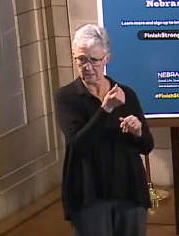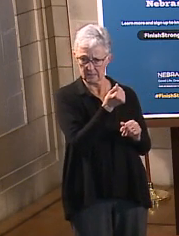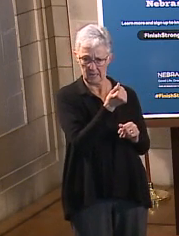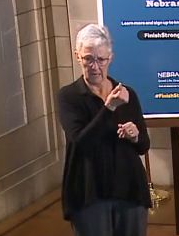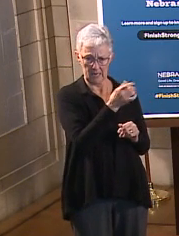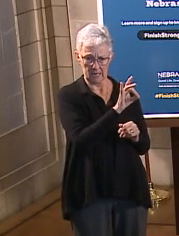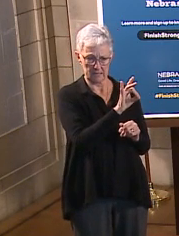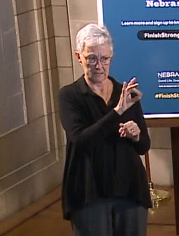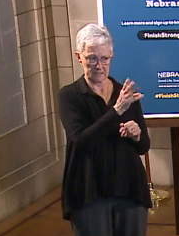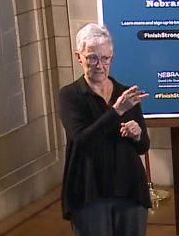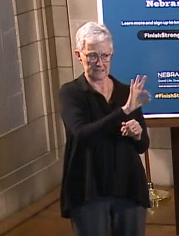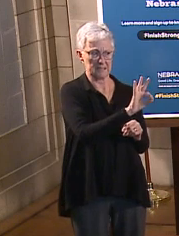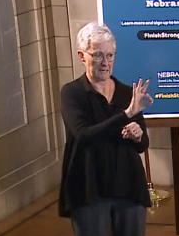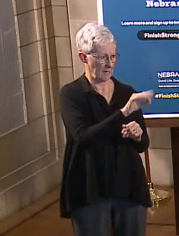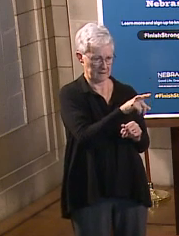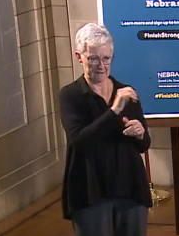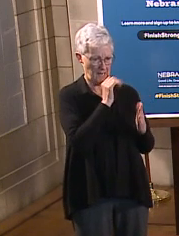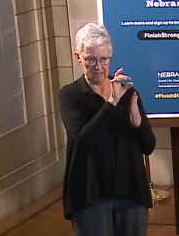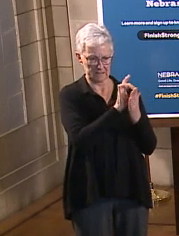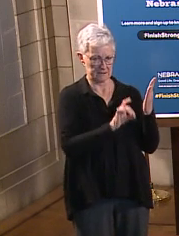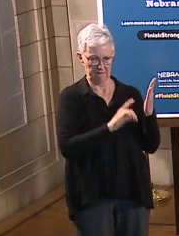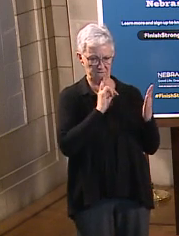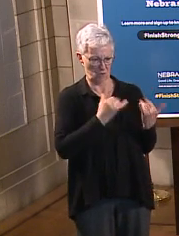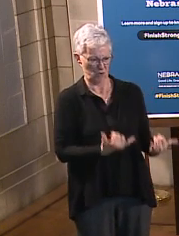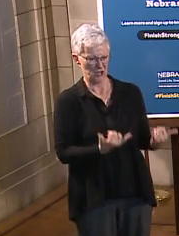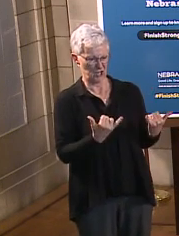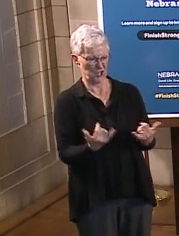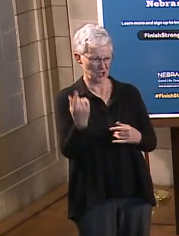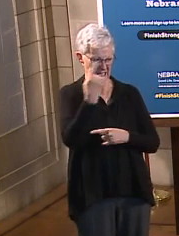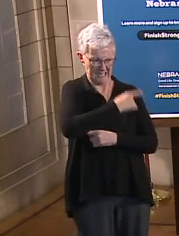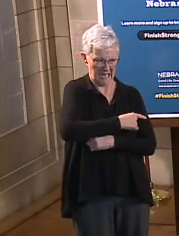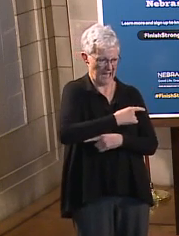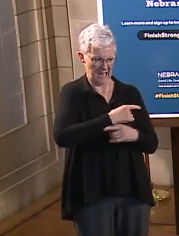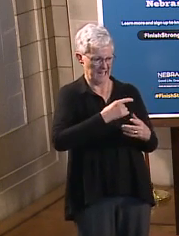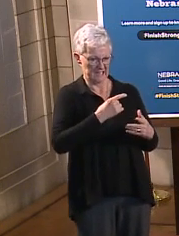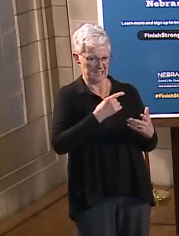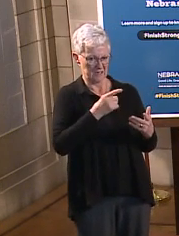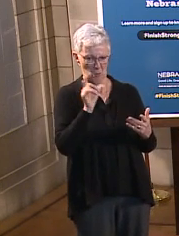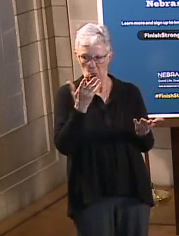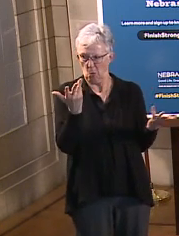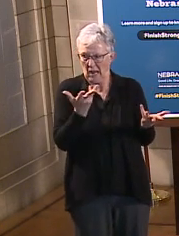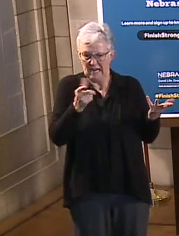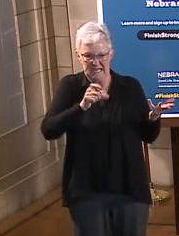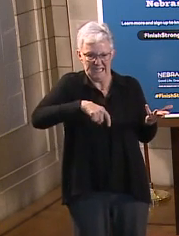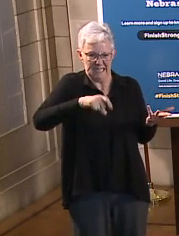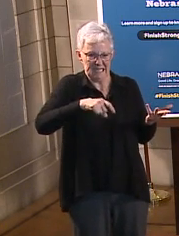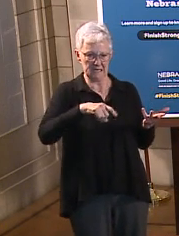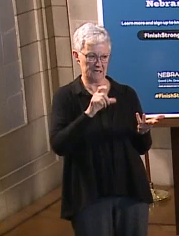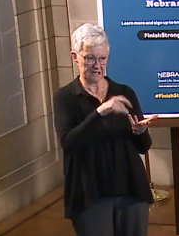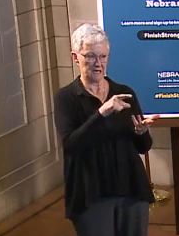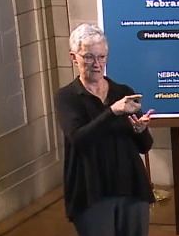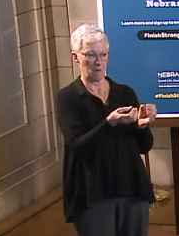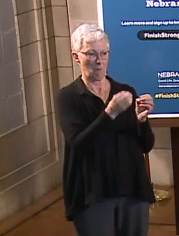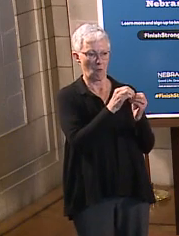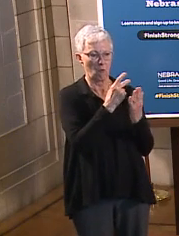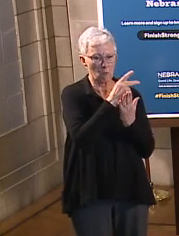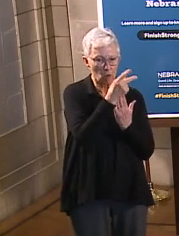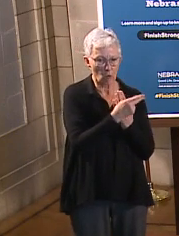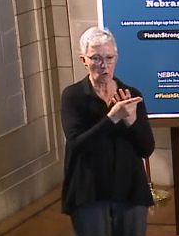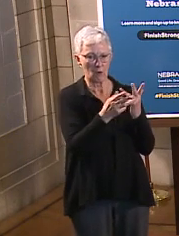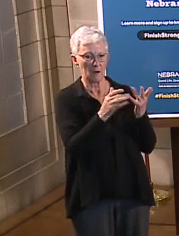was not designed for modern correctional operations like doing programming to help make sure inmates don't reoffend and then